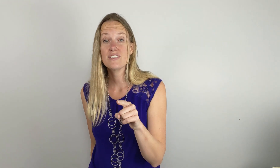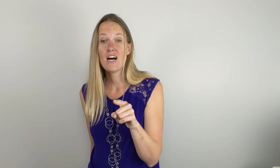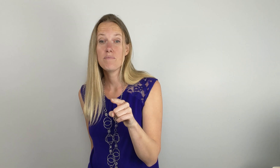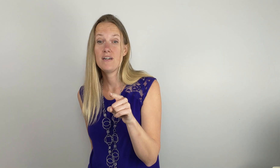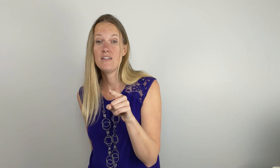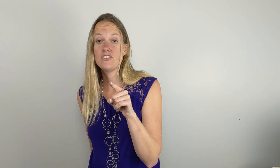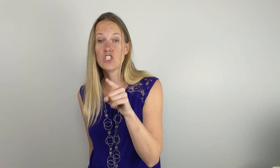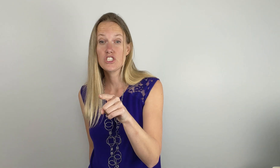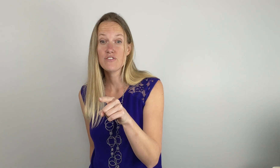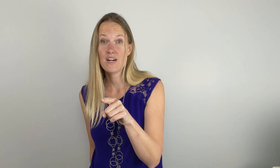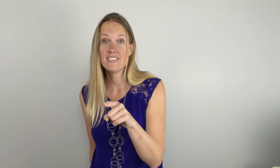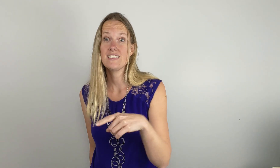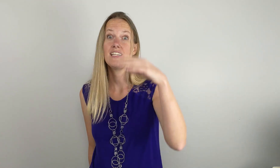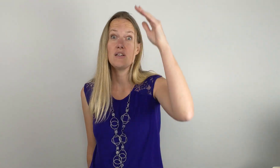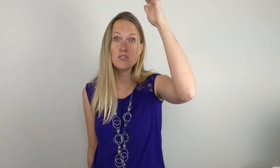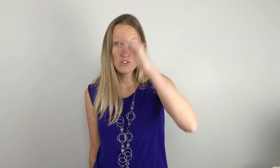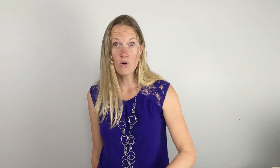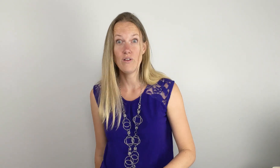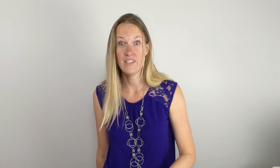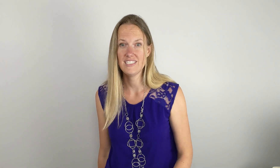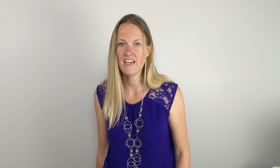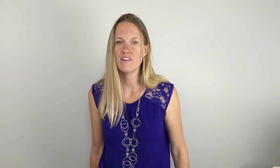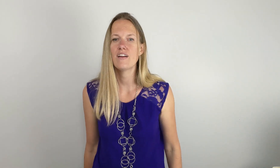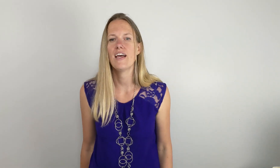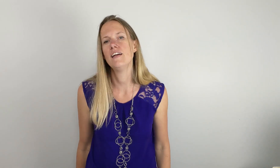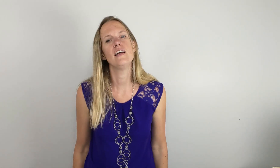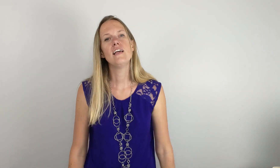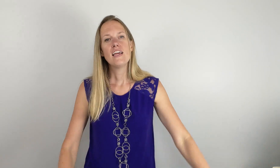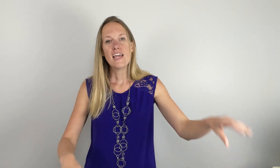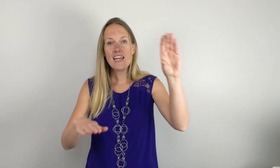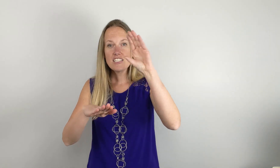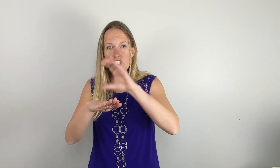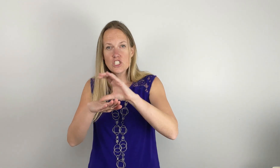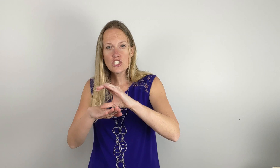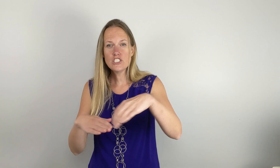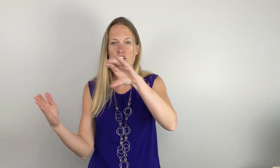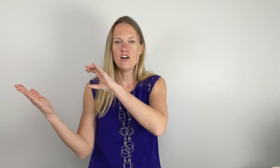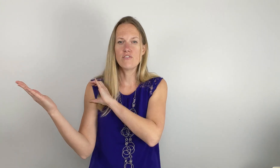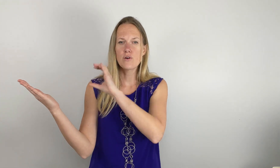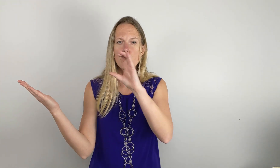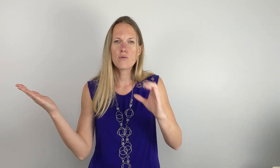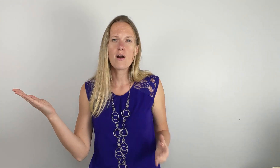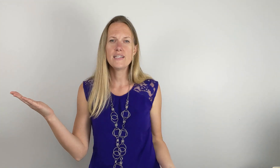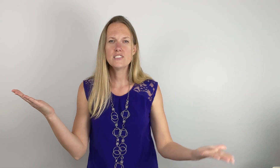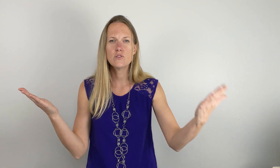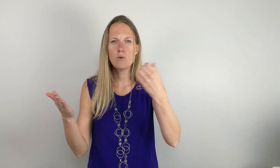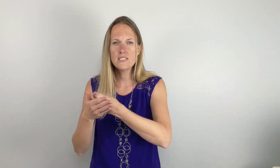the top of Church of Christ and then we'll do the whole thing together. Okay. And the church of Christ was